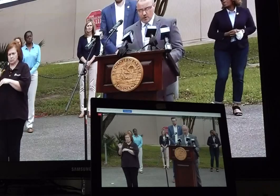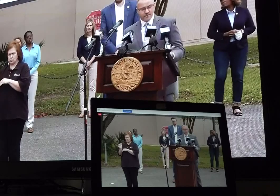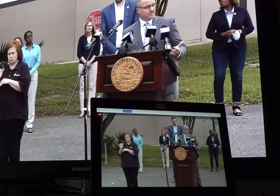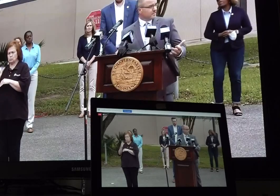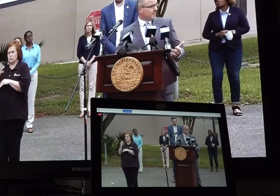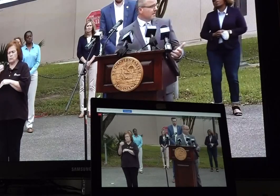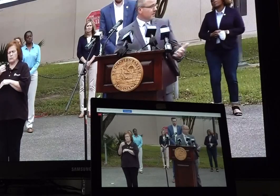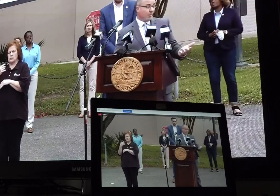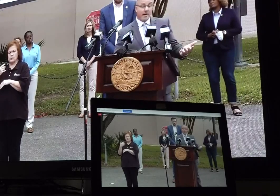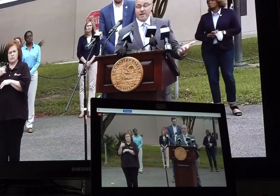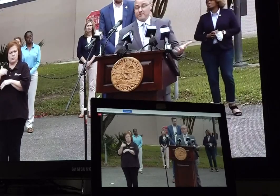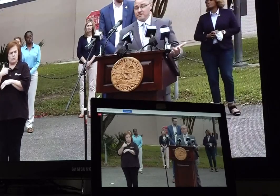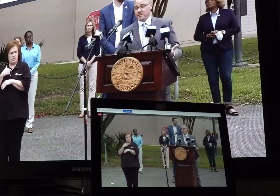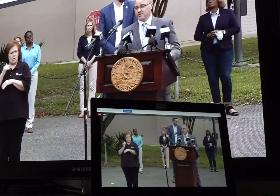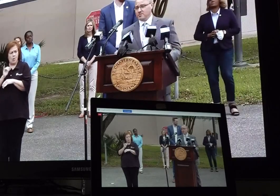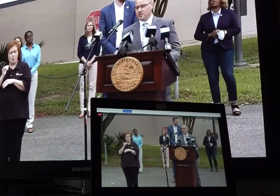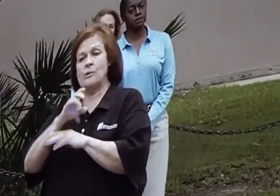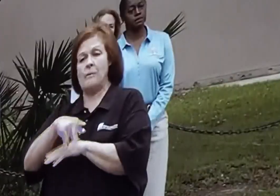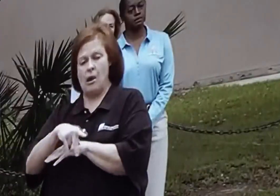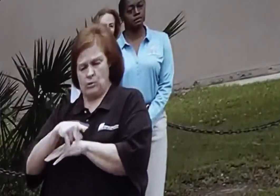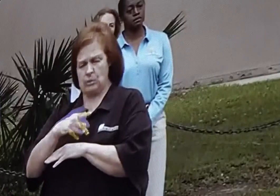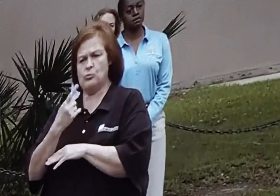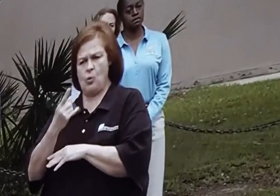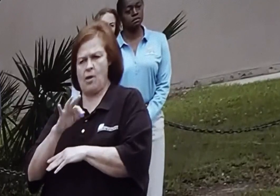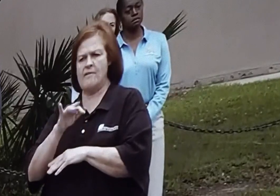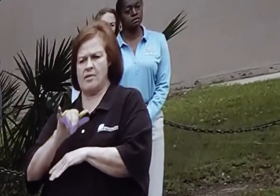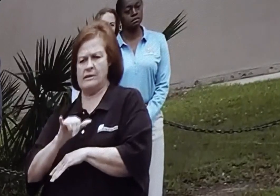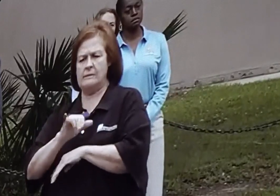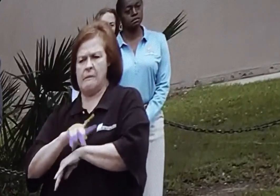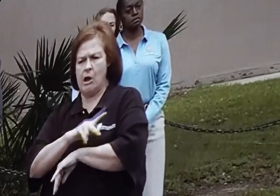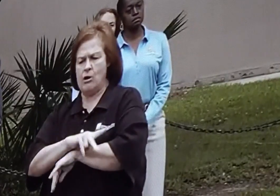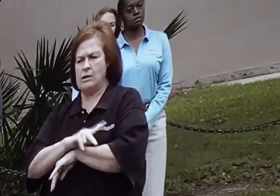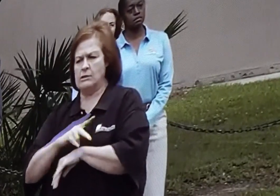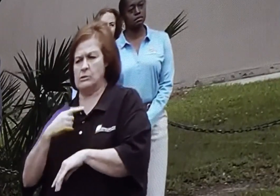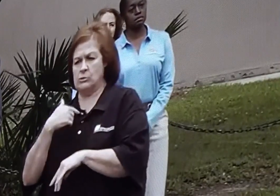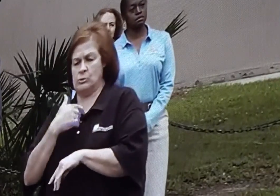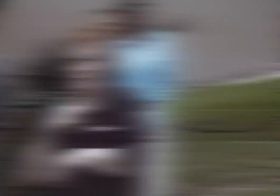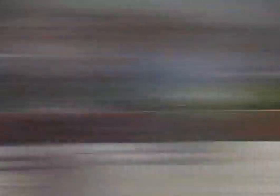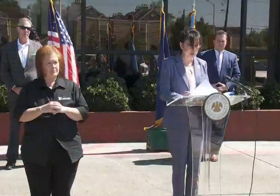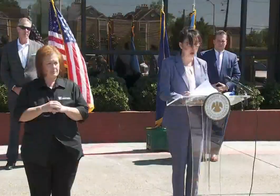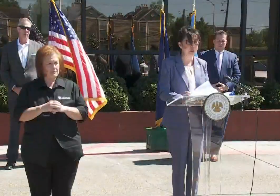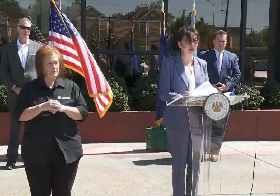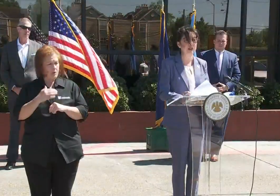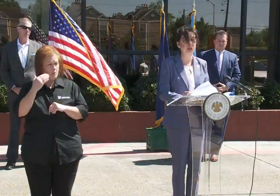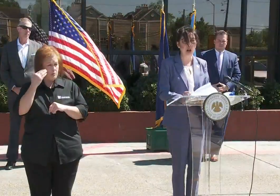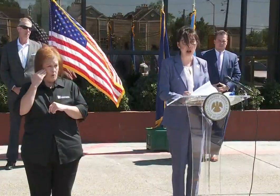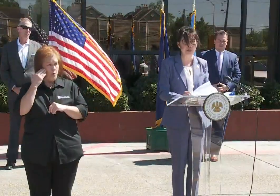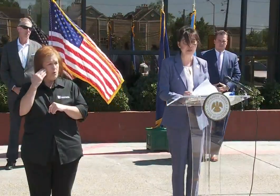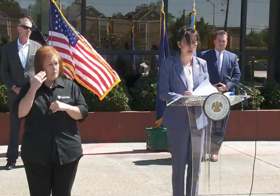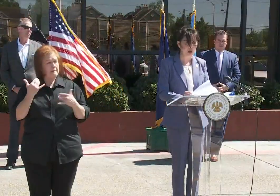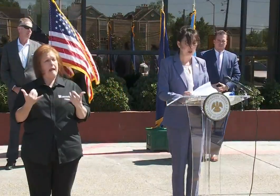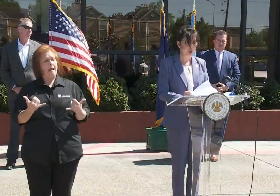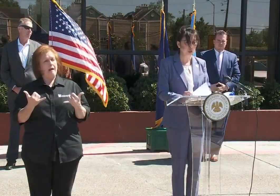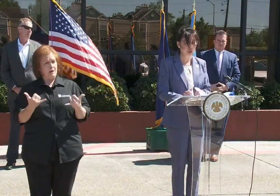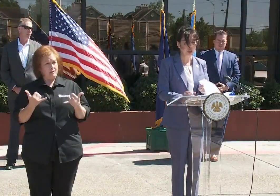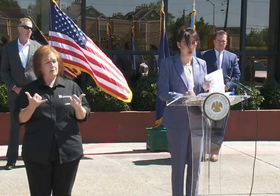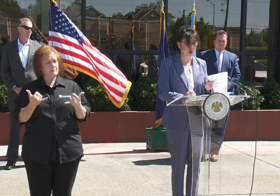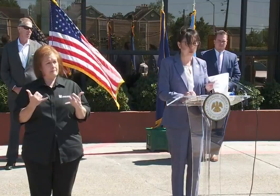From hurricanes to COVID-19 she's a consistent part of news conferences around New Orleans. We know this is our time. Using her hands and